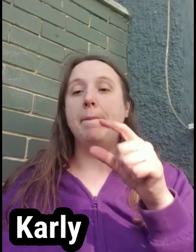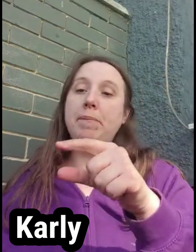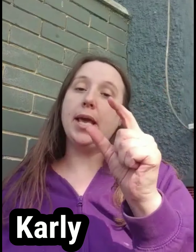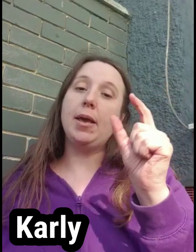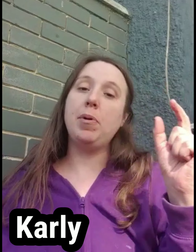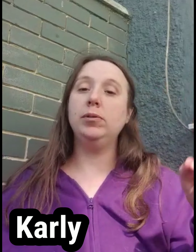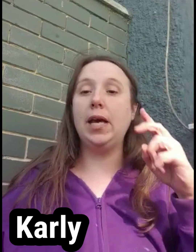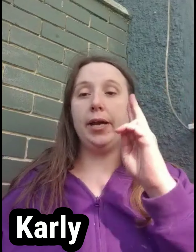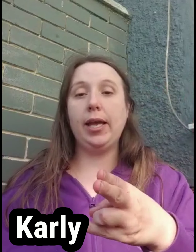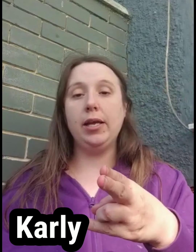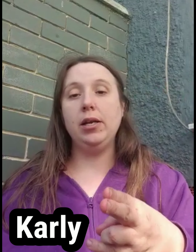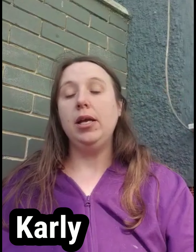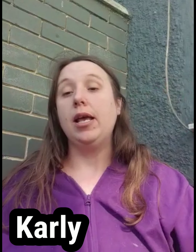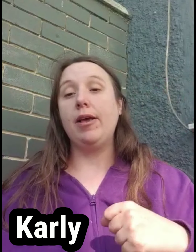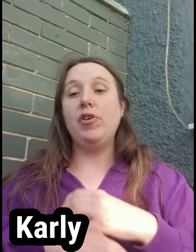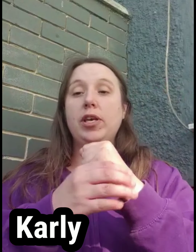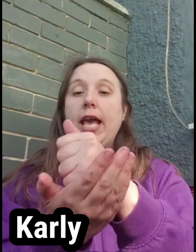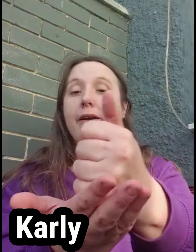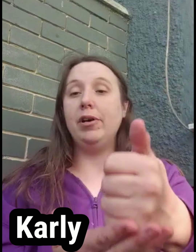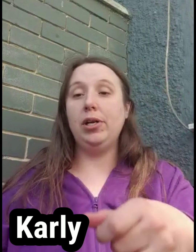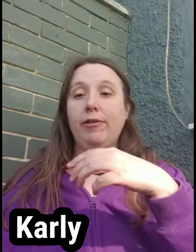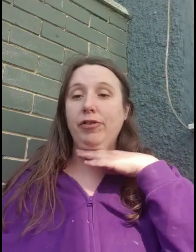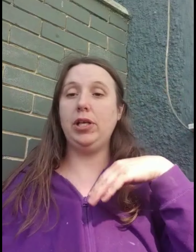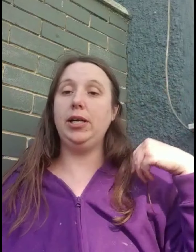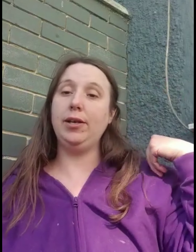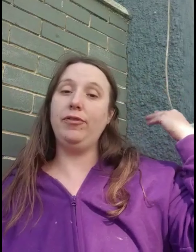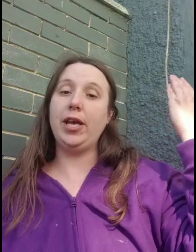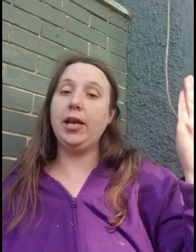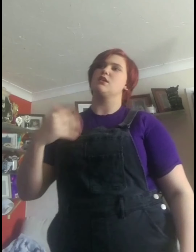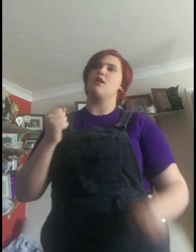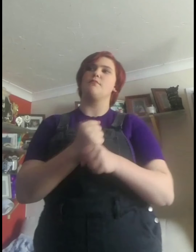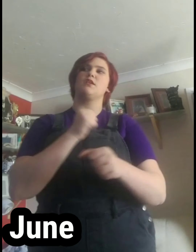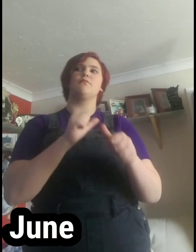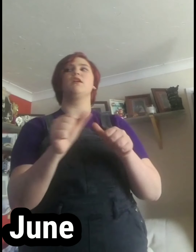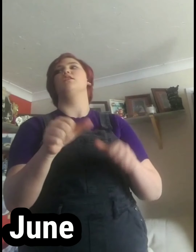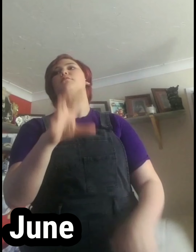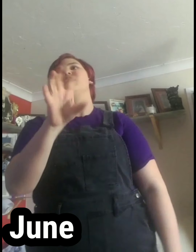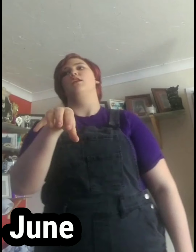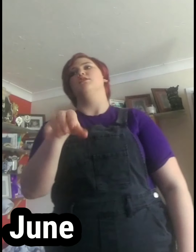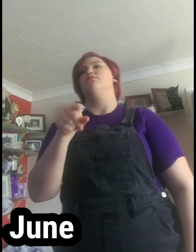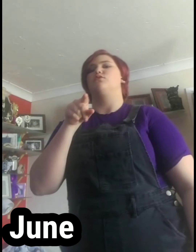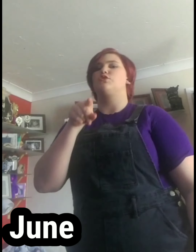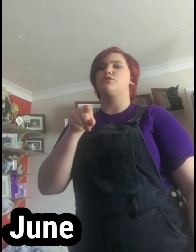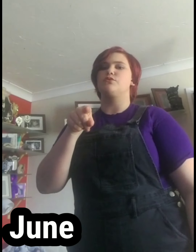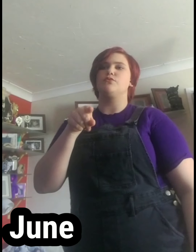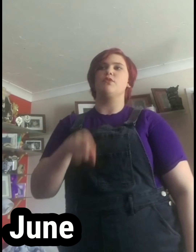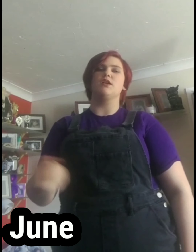lying, if cared enough for the living Make a better place for you and